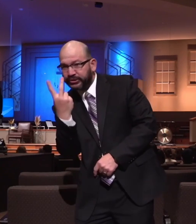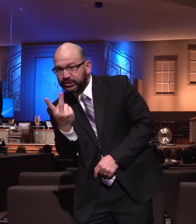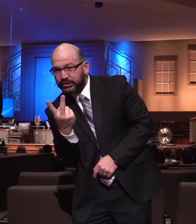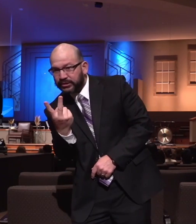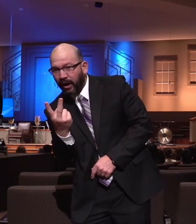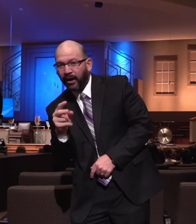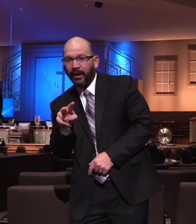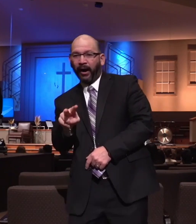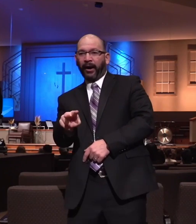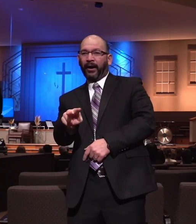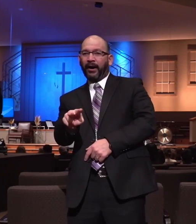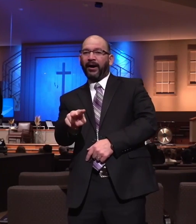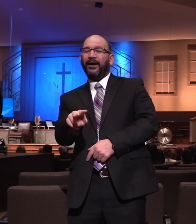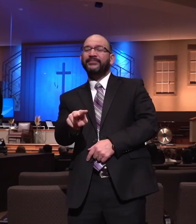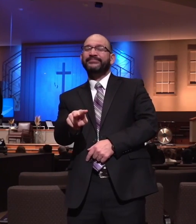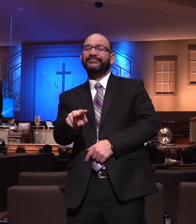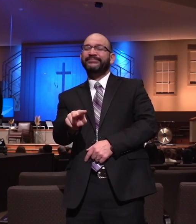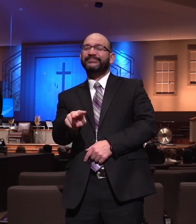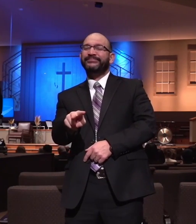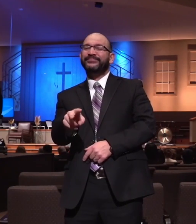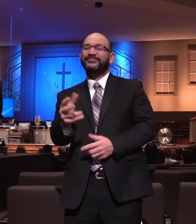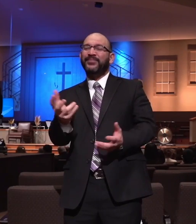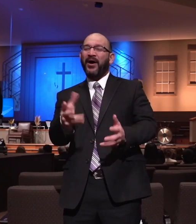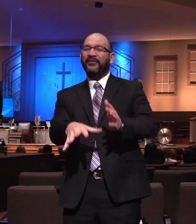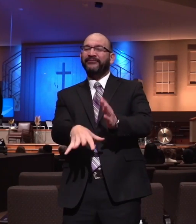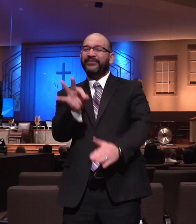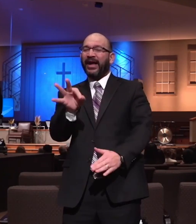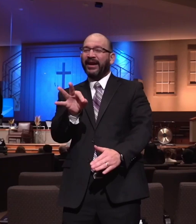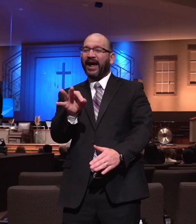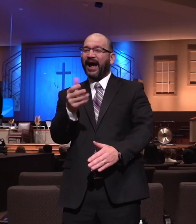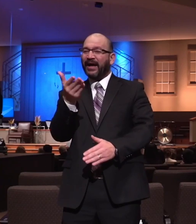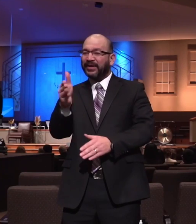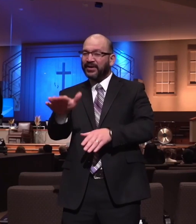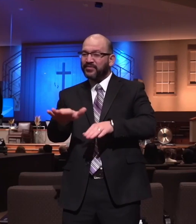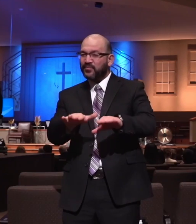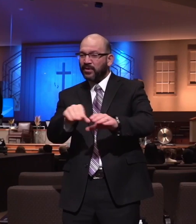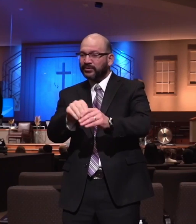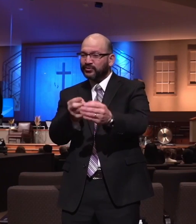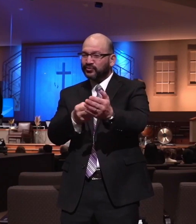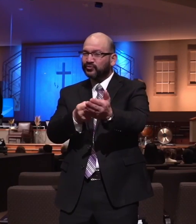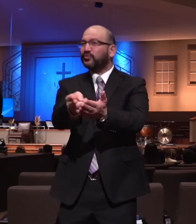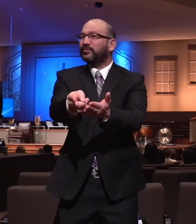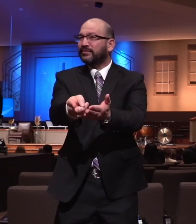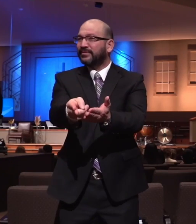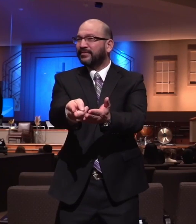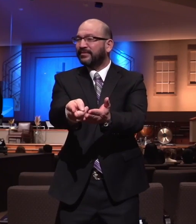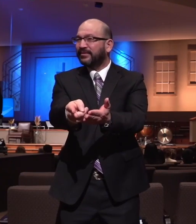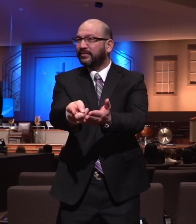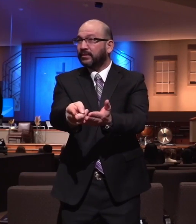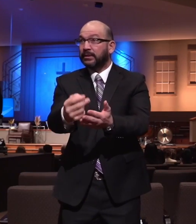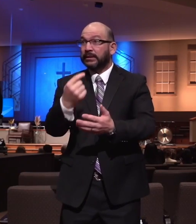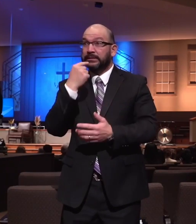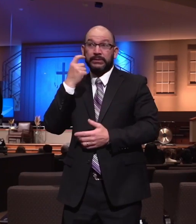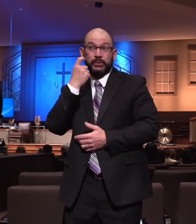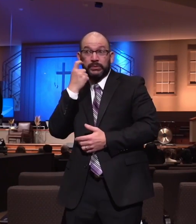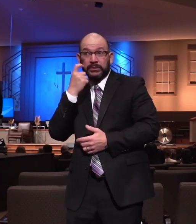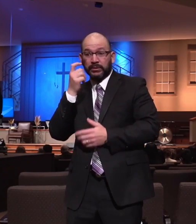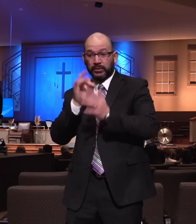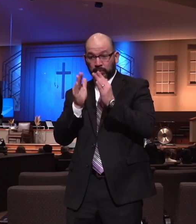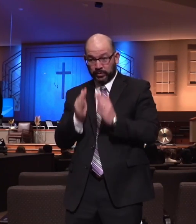had made an assessment about as a spiritual elder. And as I said just a moment ago, Christian living, if it will